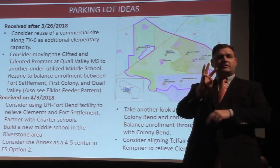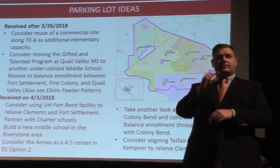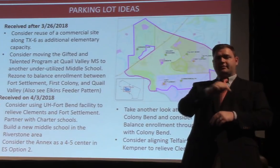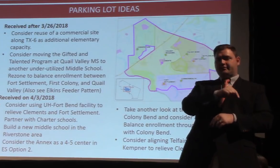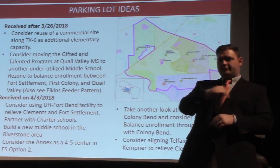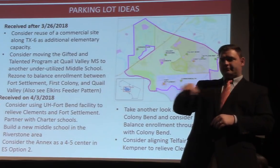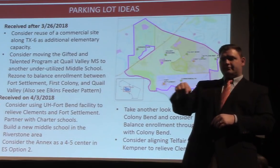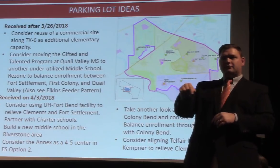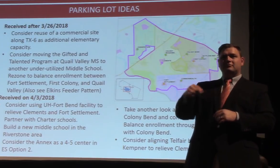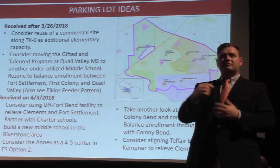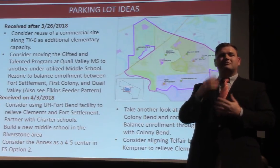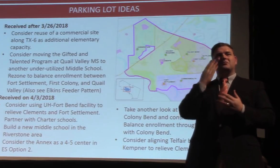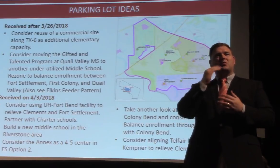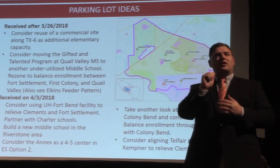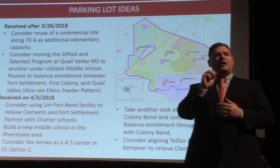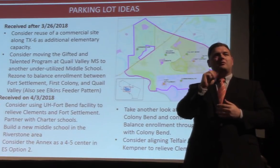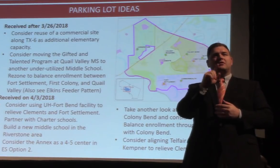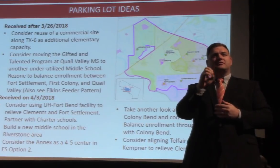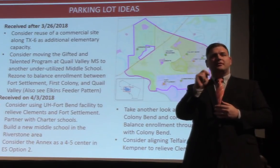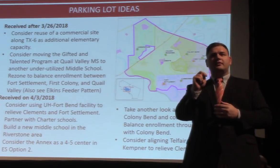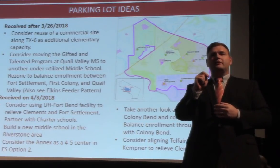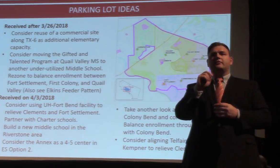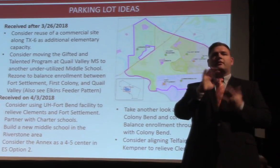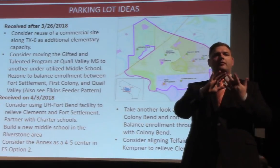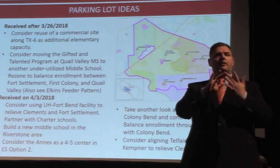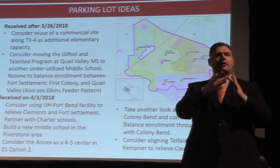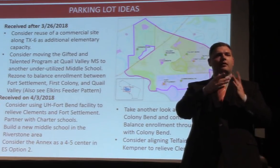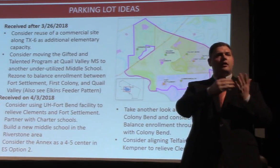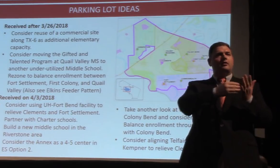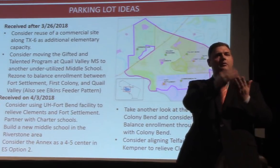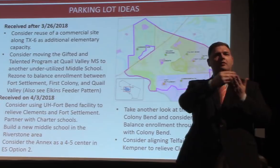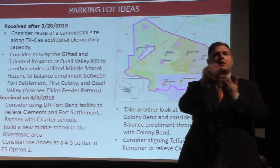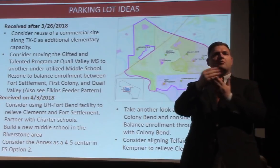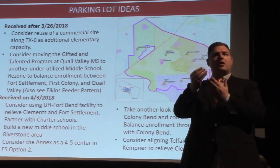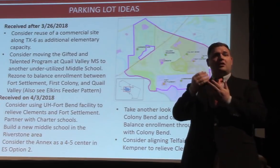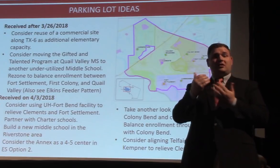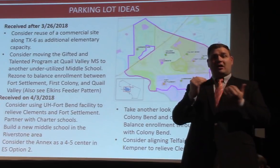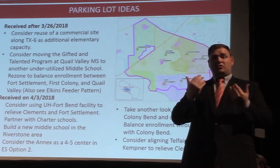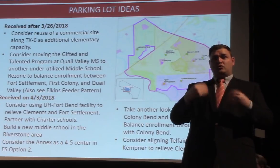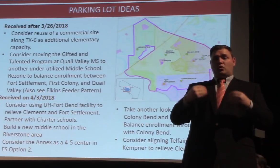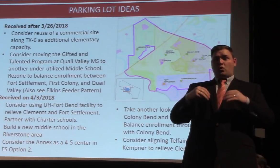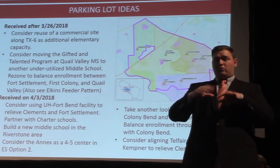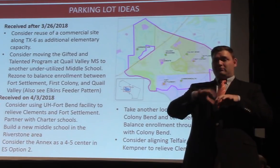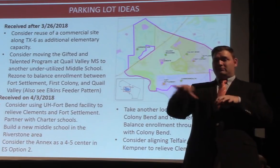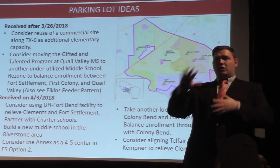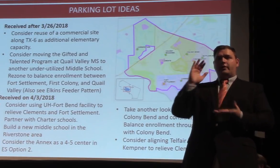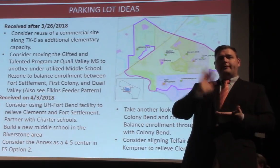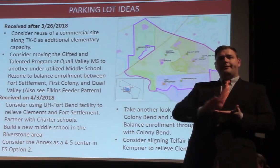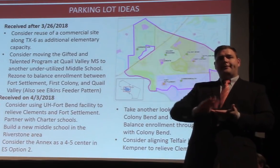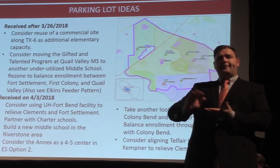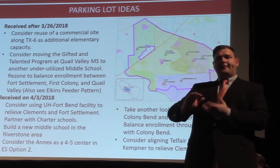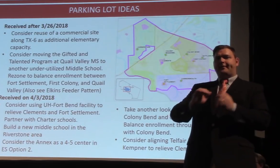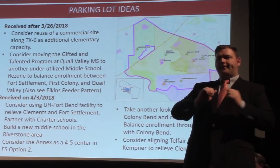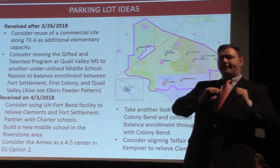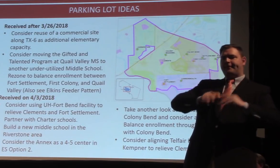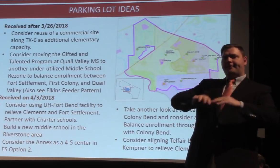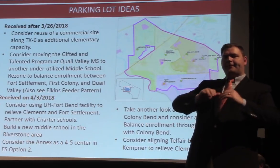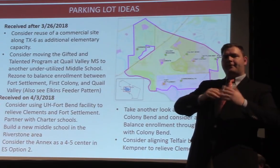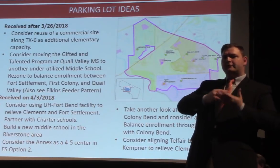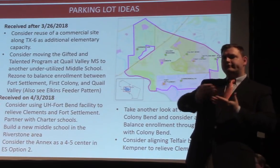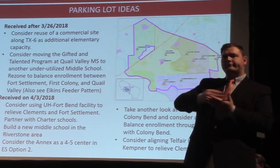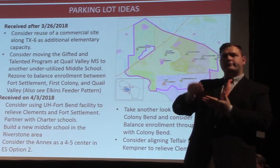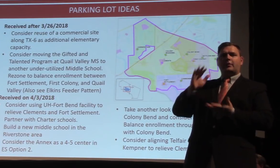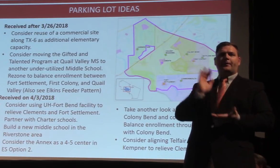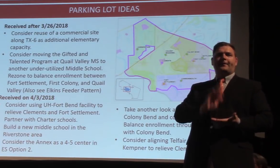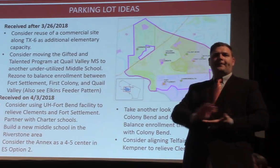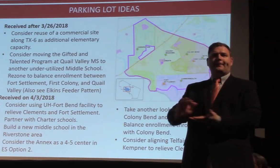to see Amazon and online retail as more prevalent. We're starting to see commercial and retail spaces kind of